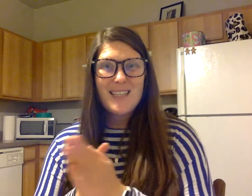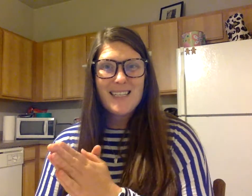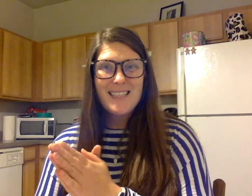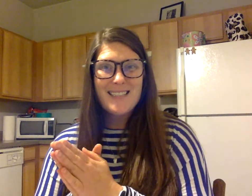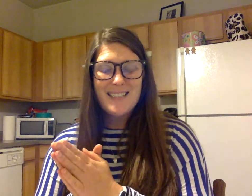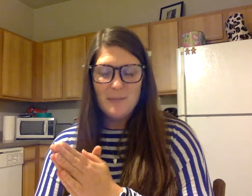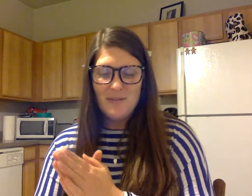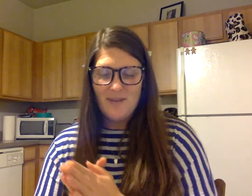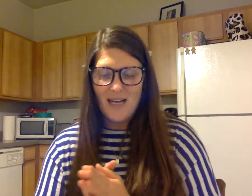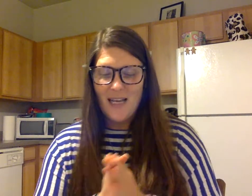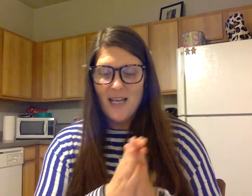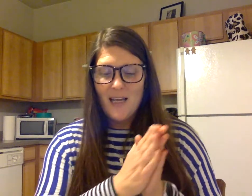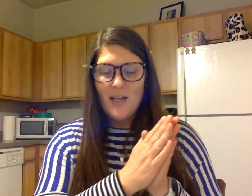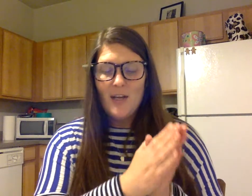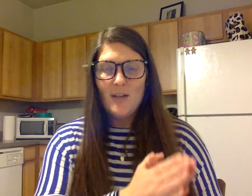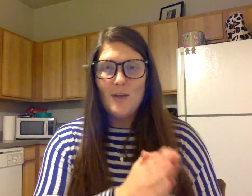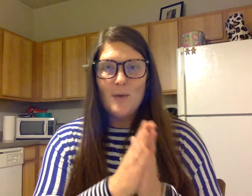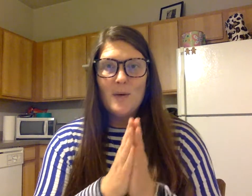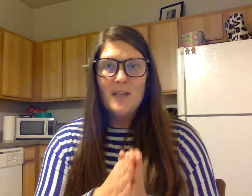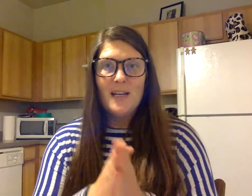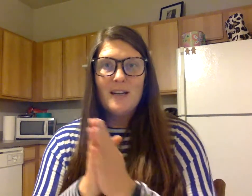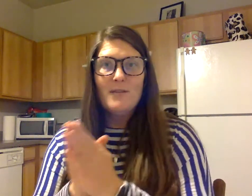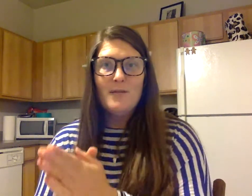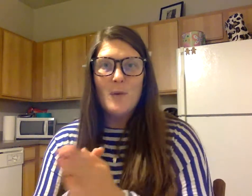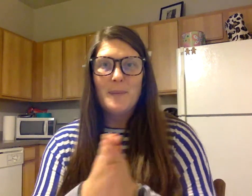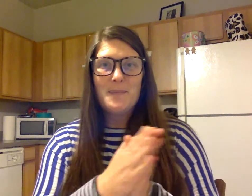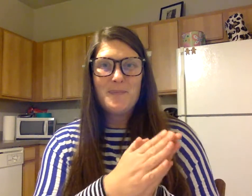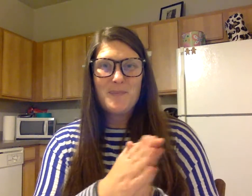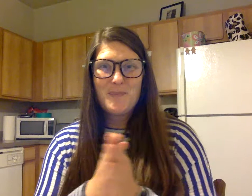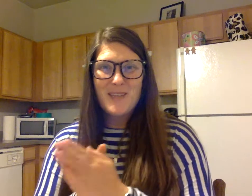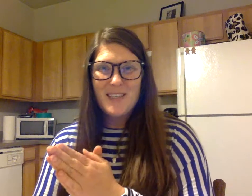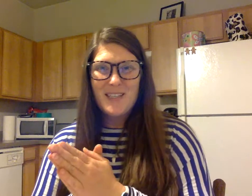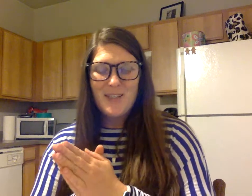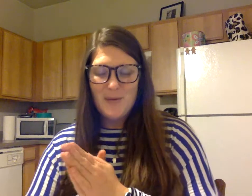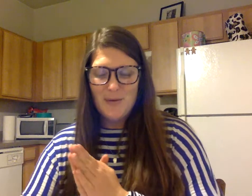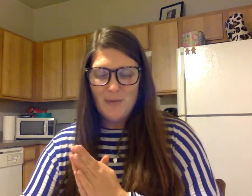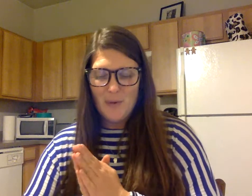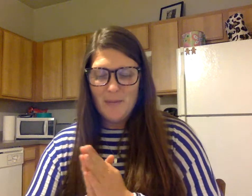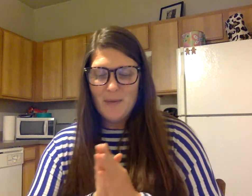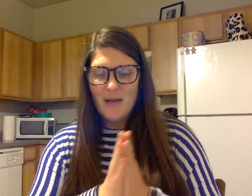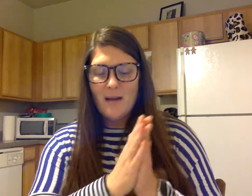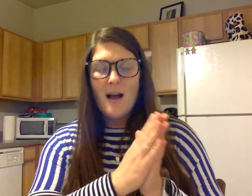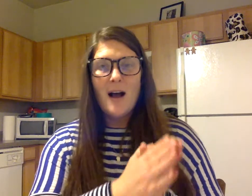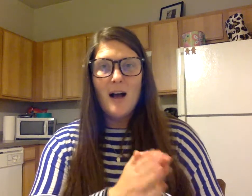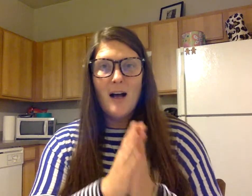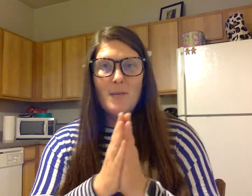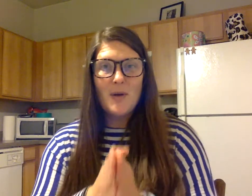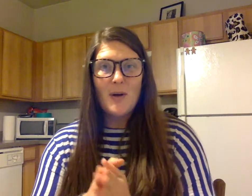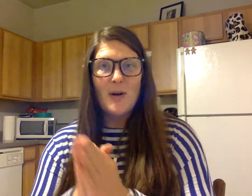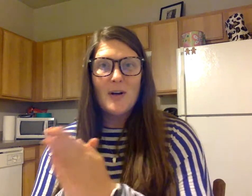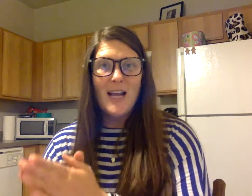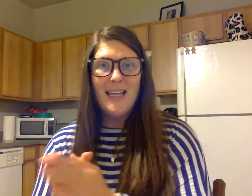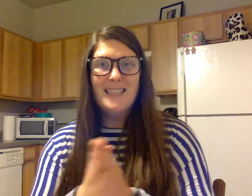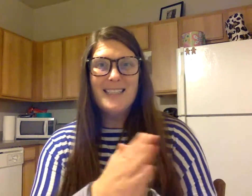simplify. Uniform, uniform. Operate,